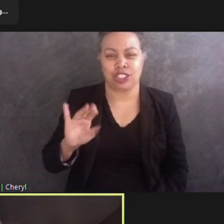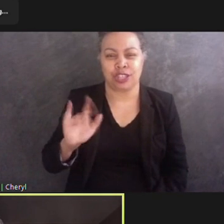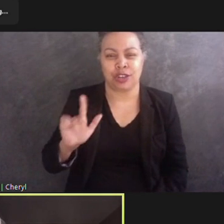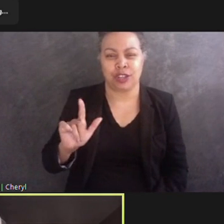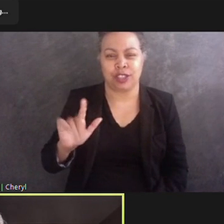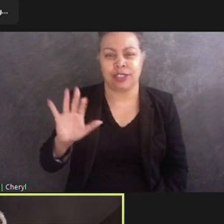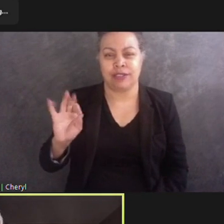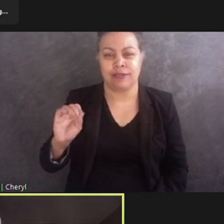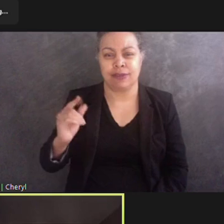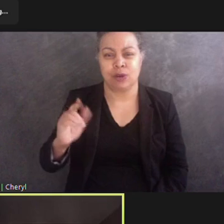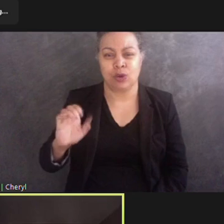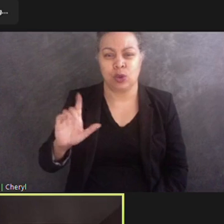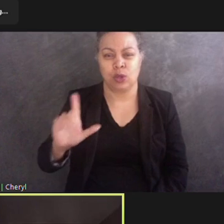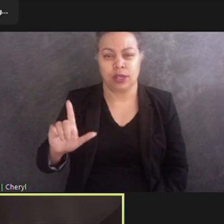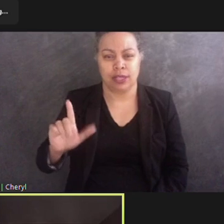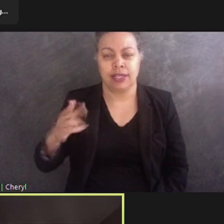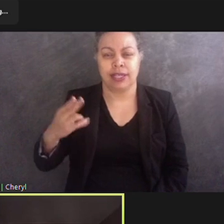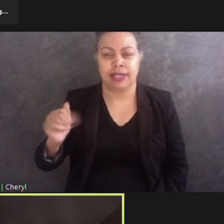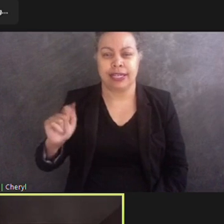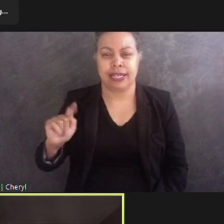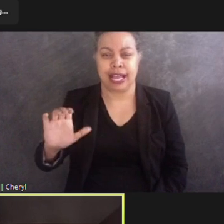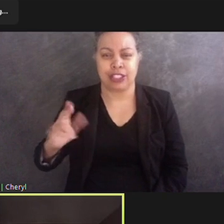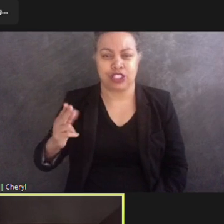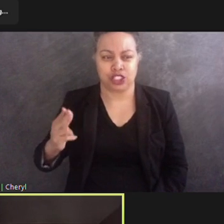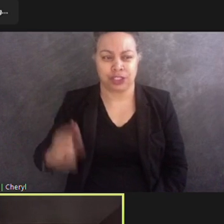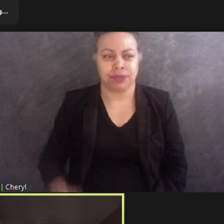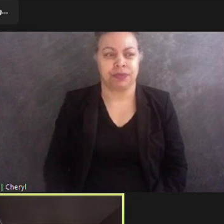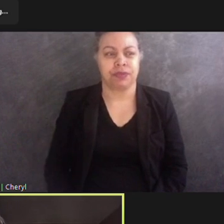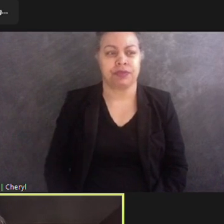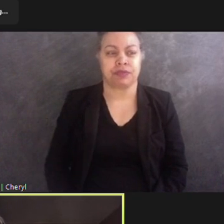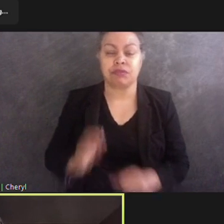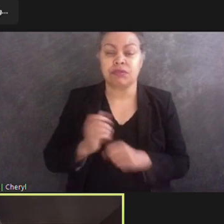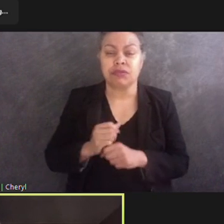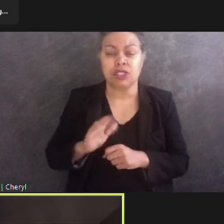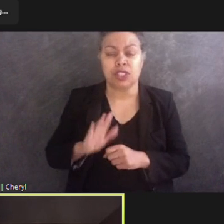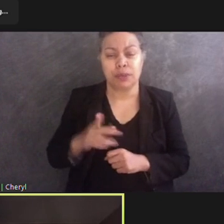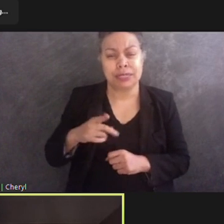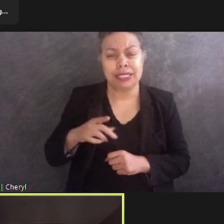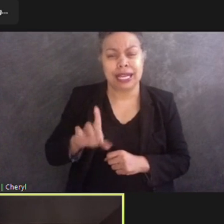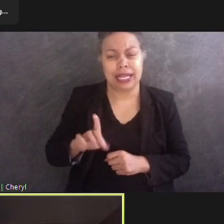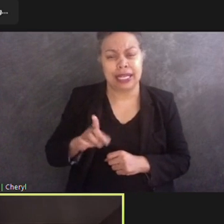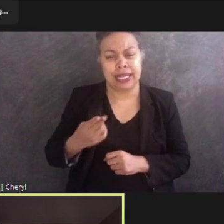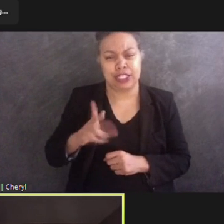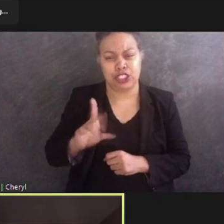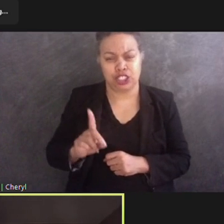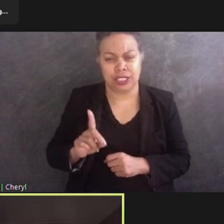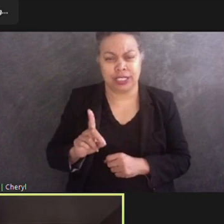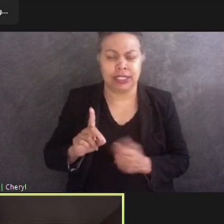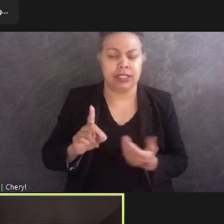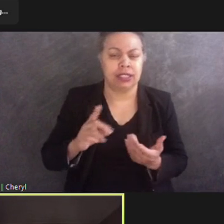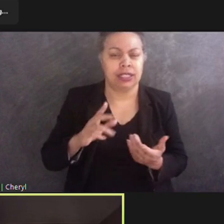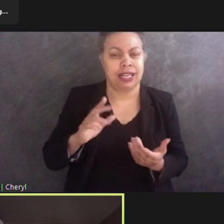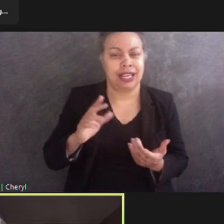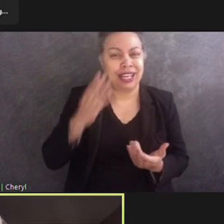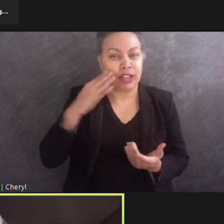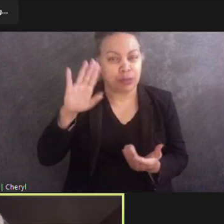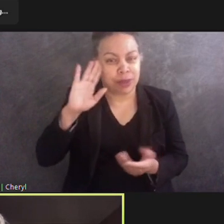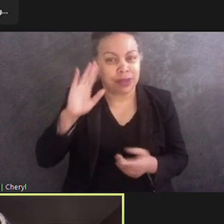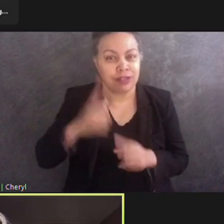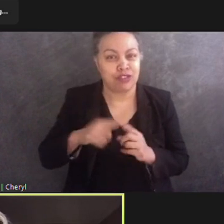Dr. Fogel Hatch received her PhD in anthropology from the University of New Mexico. She is an anthropologist,